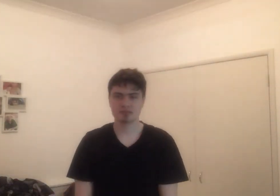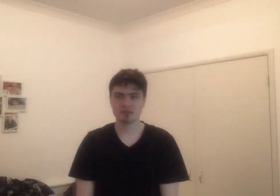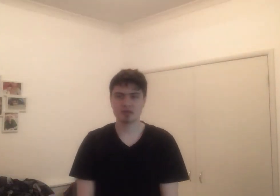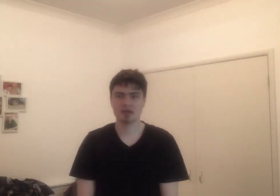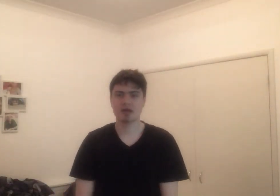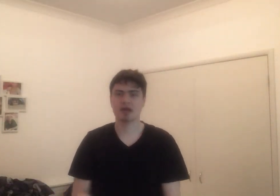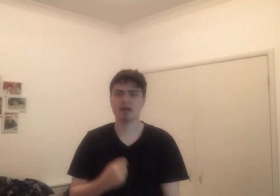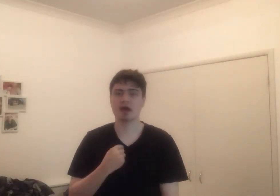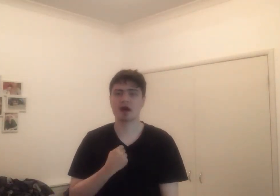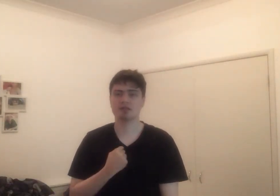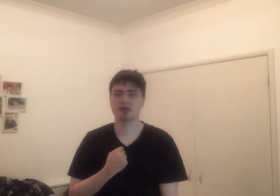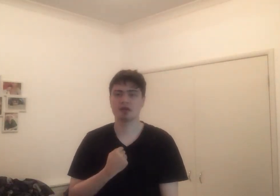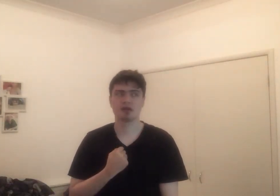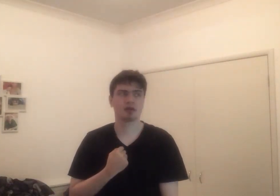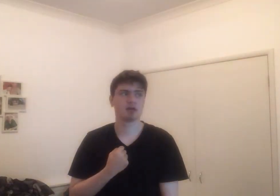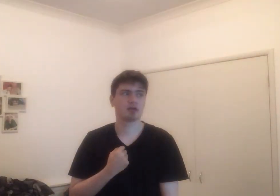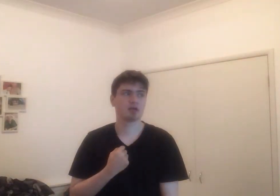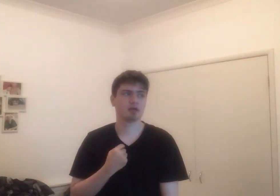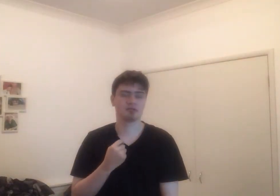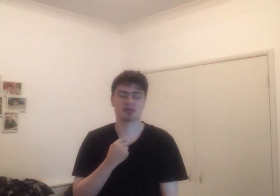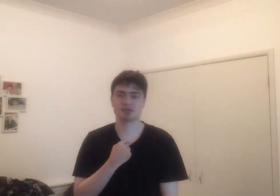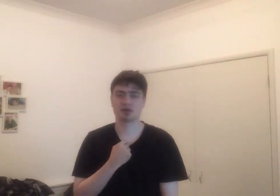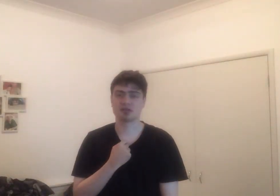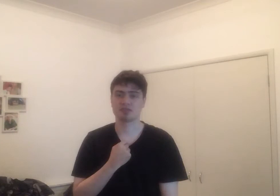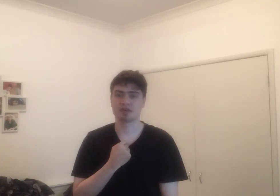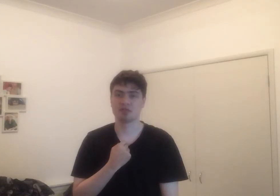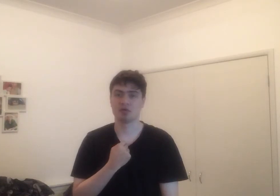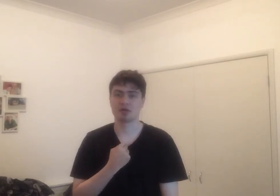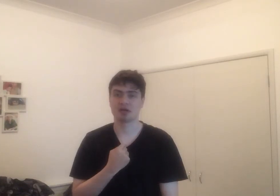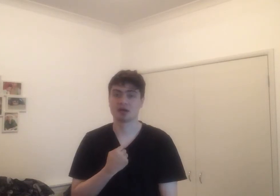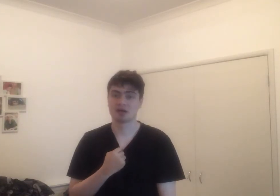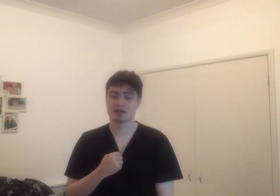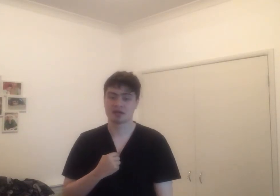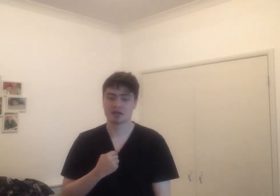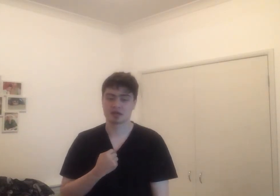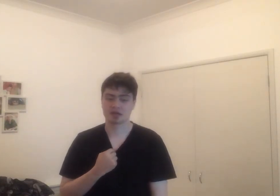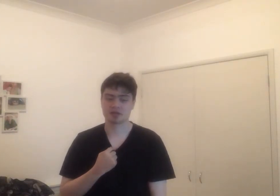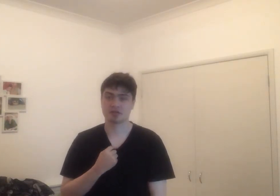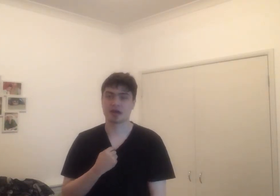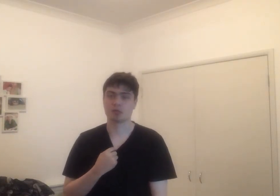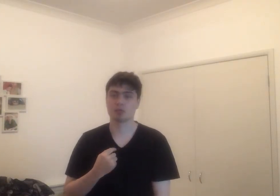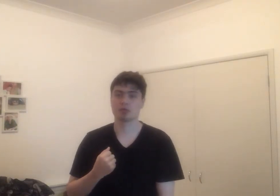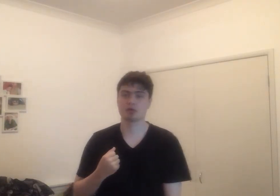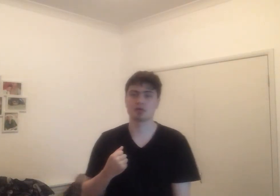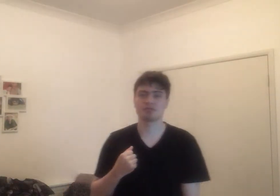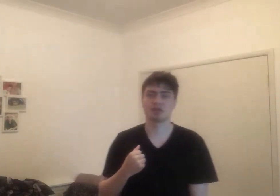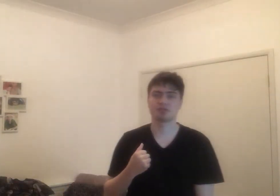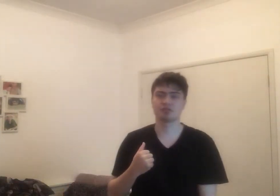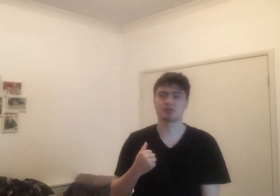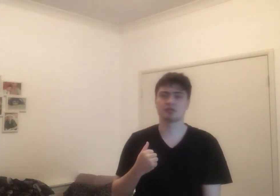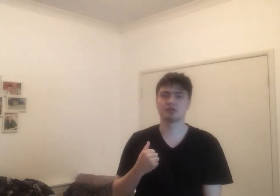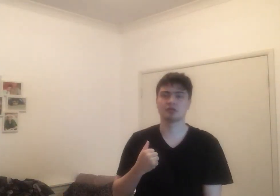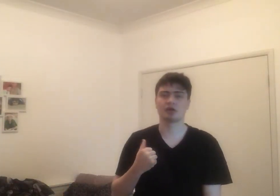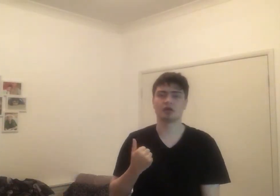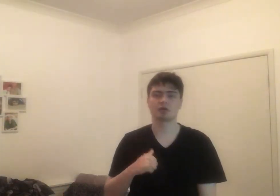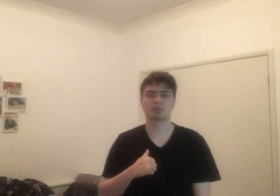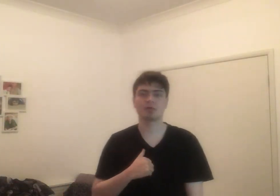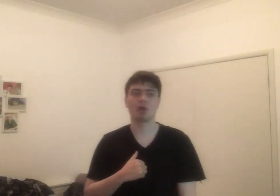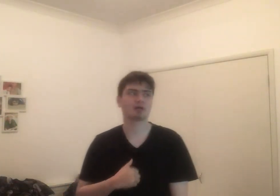hey guys it's Hustle Tiny 34 here and so there's no longer rewind